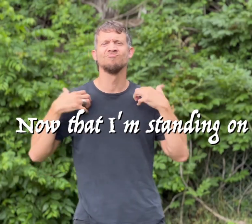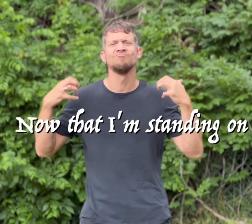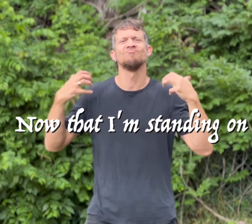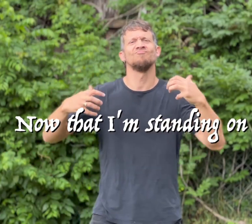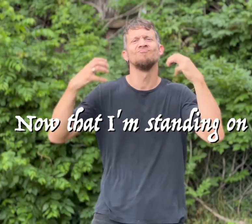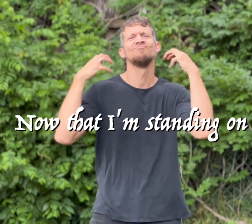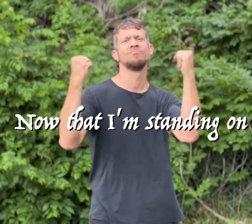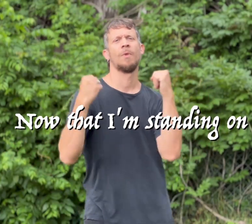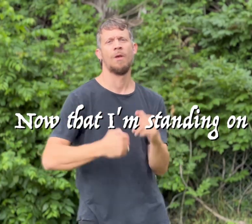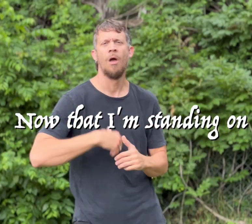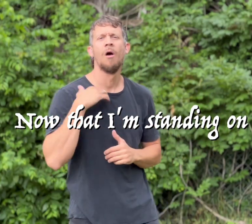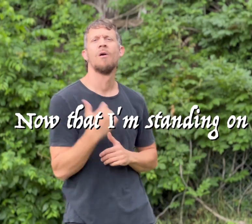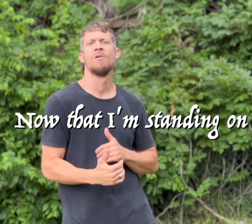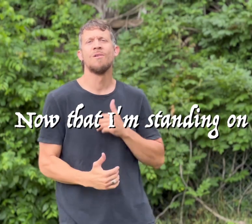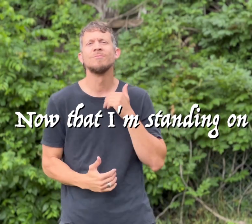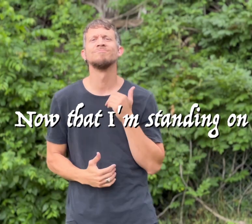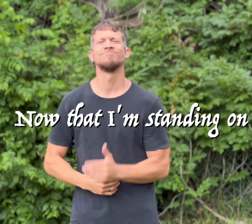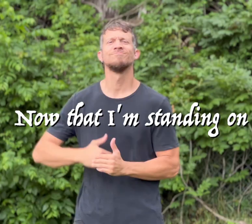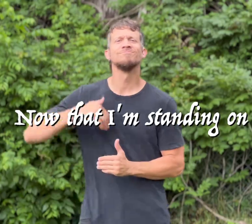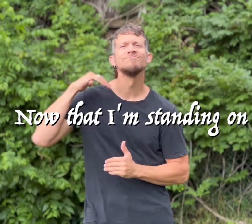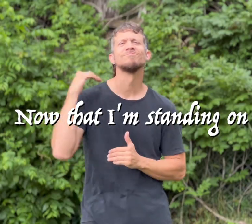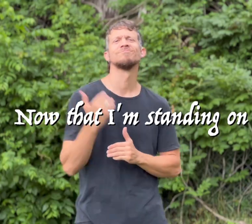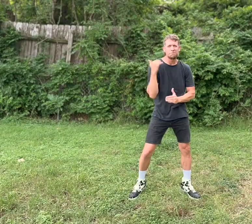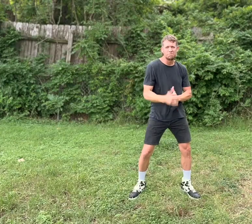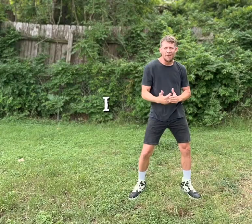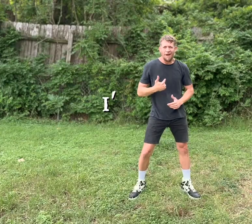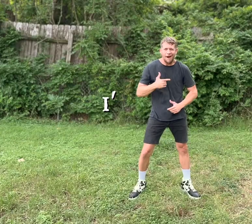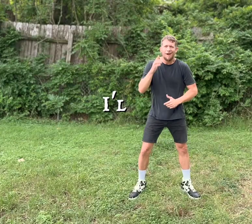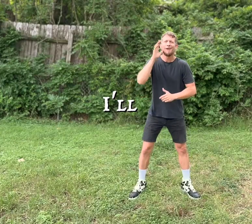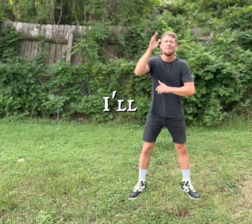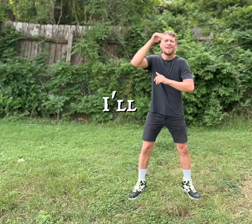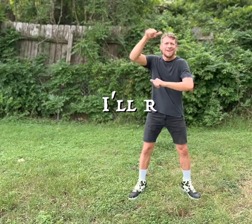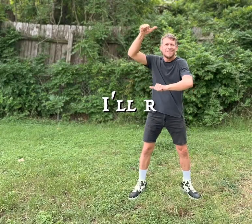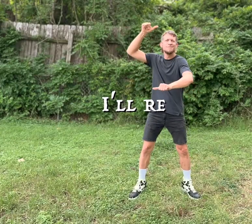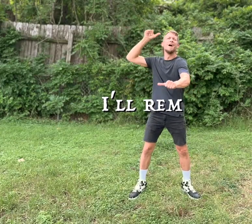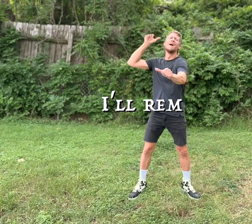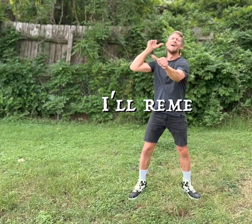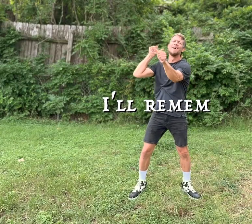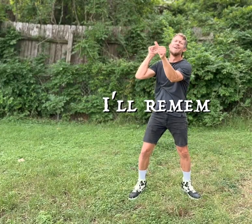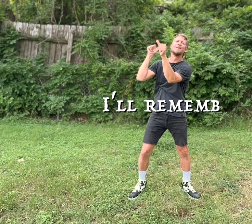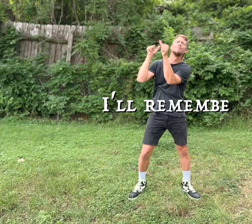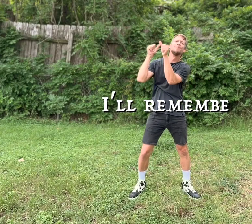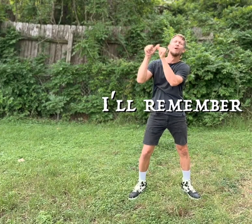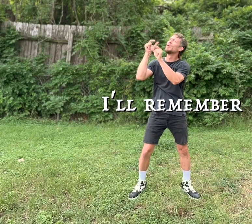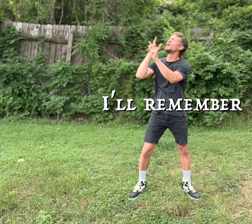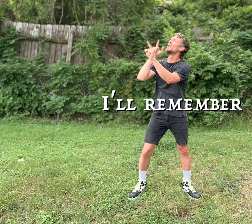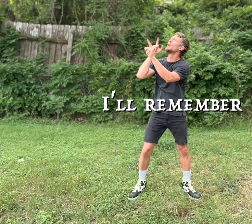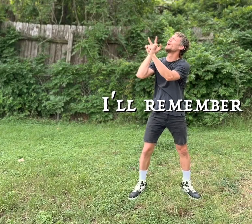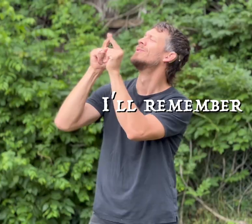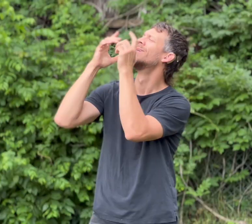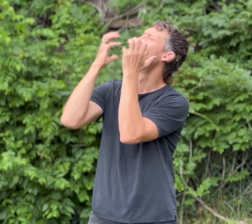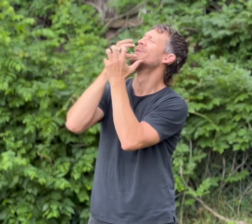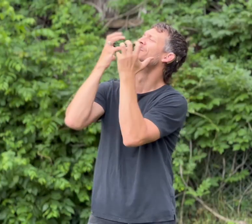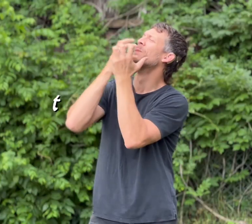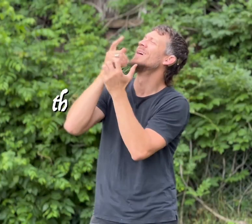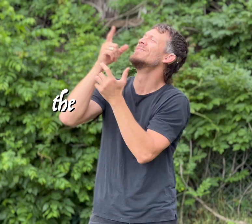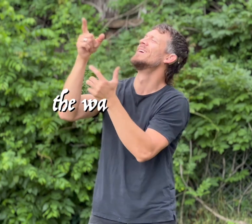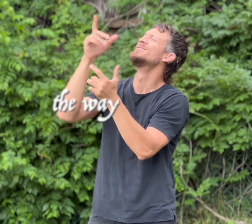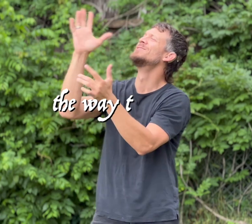standing on my own I'll remember I'll way that